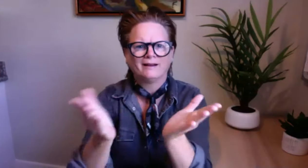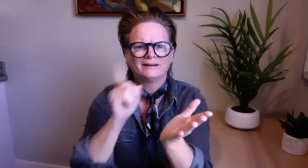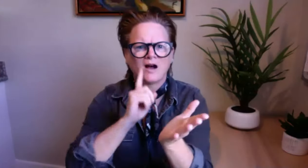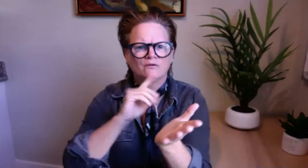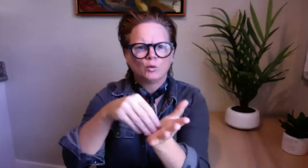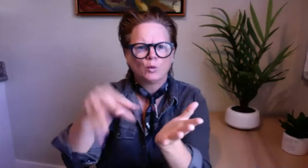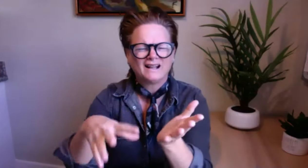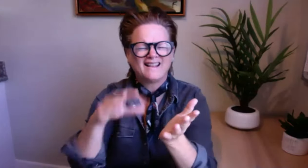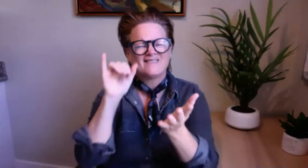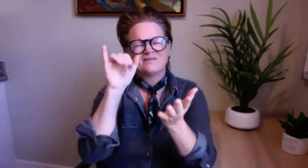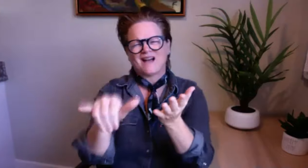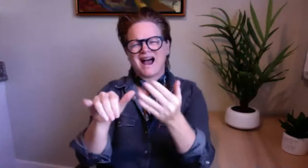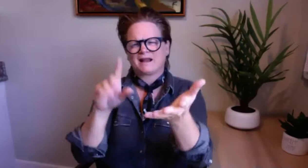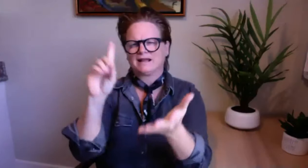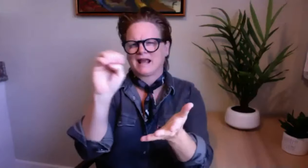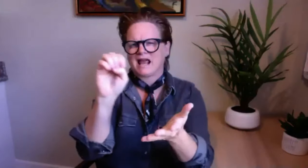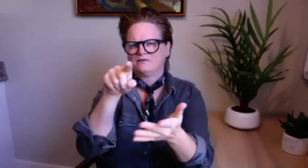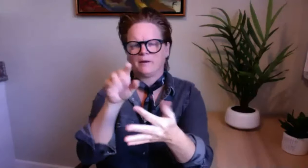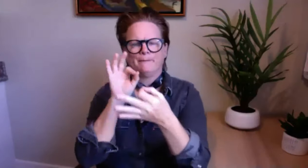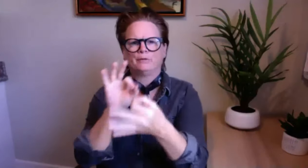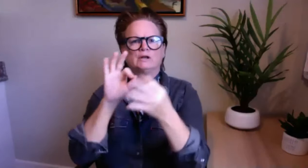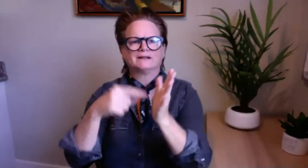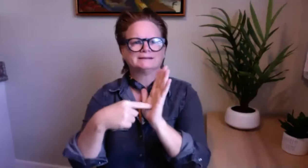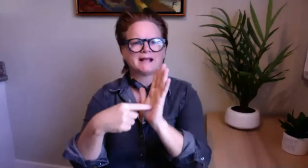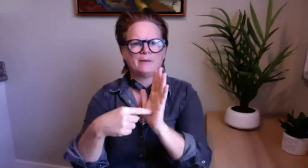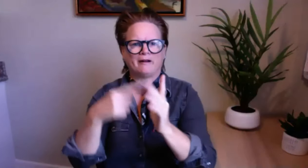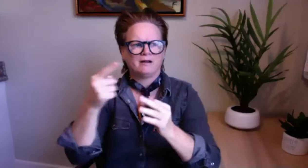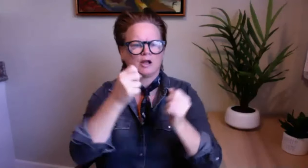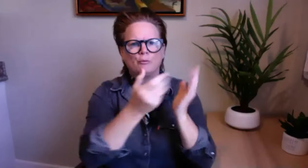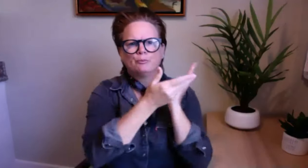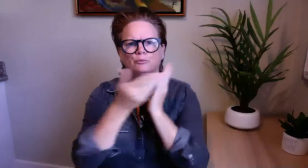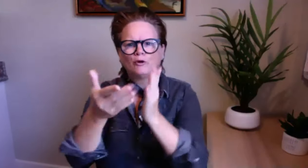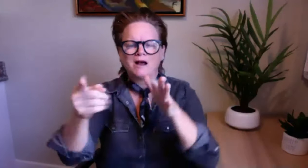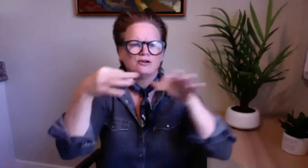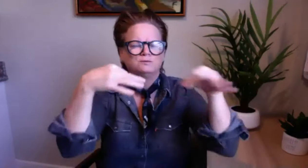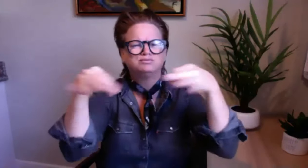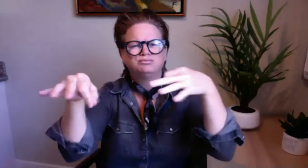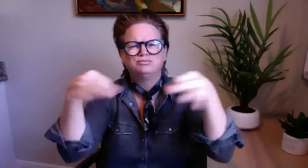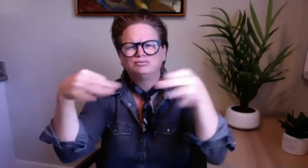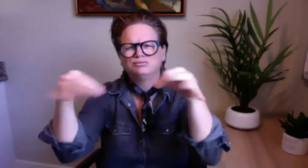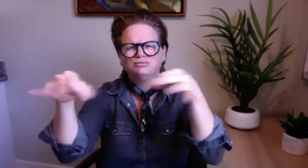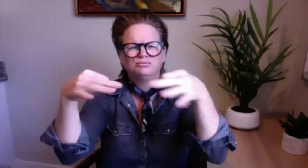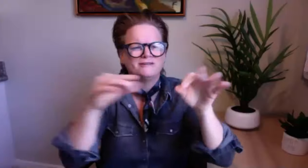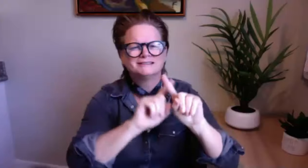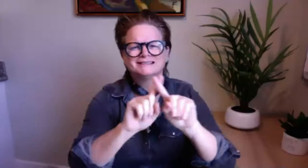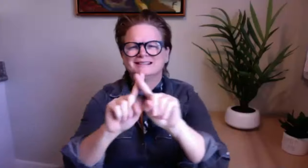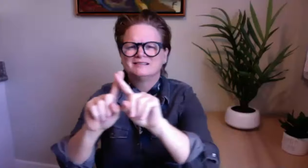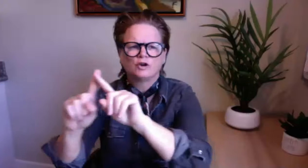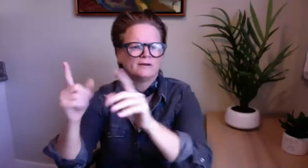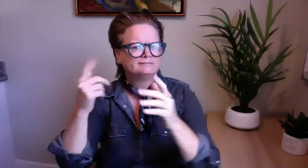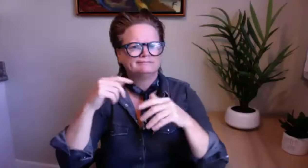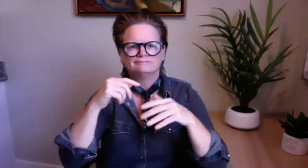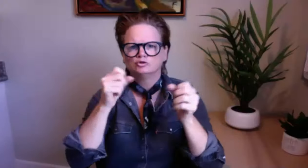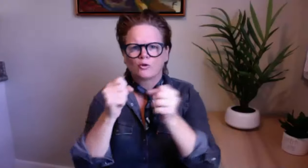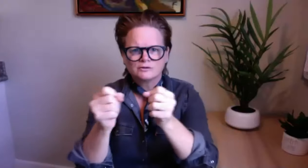having this wealth of cultural competency to share and that's another example of the kind of thing that we want to be able to bring out to all of you out in the